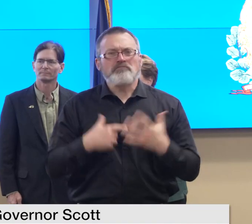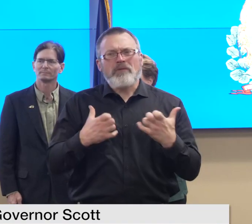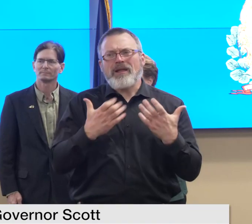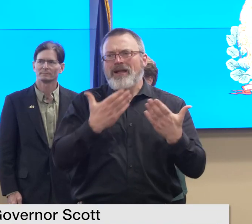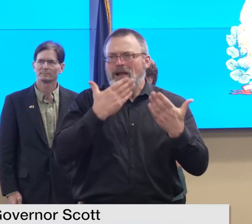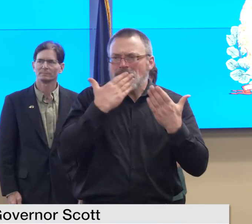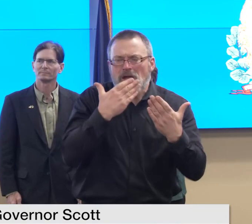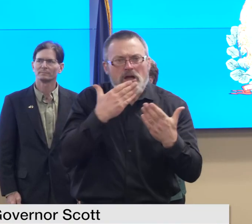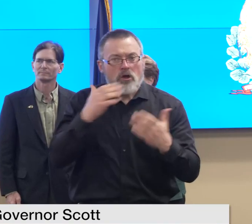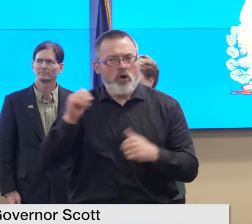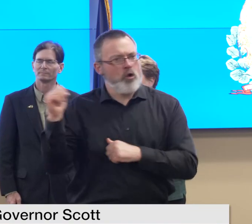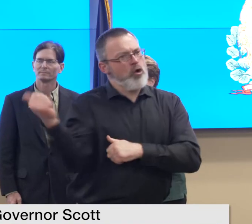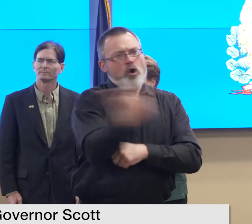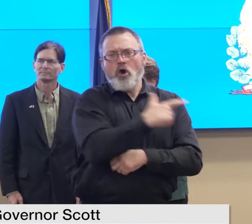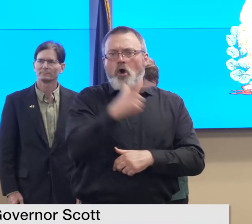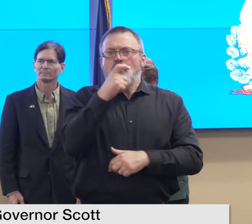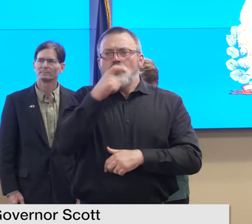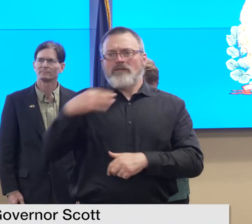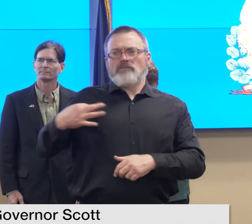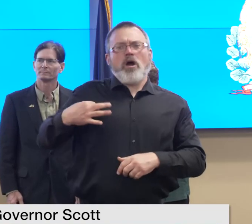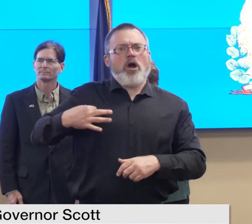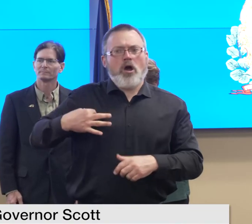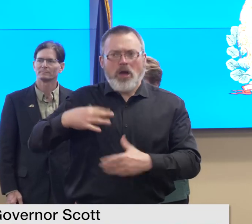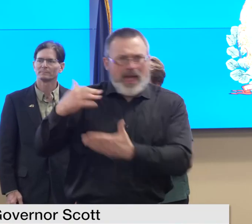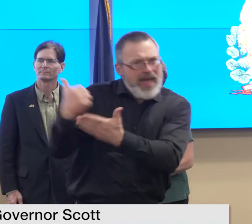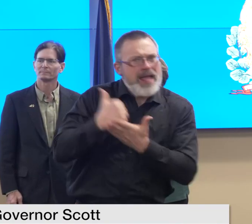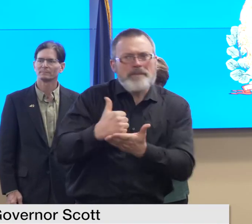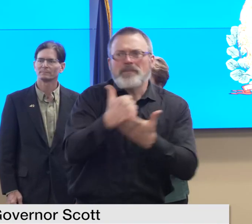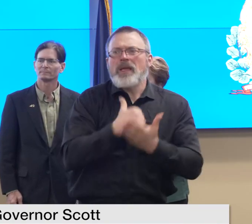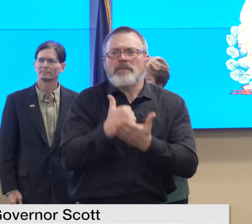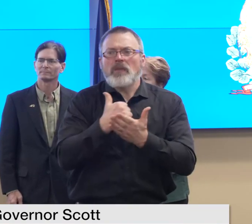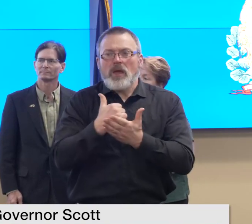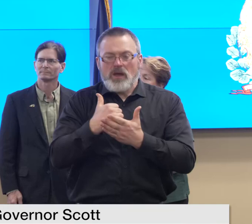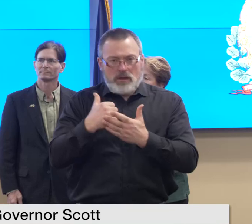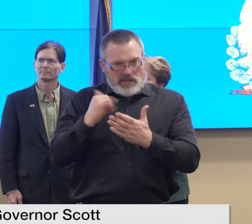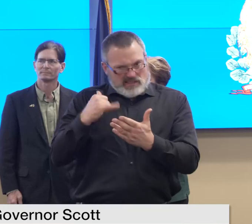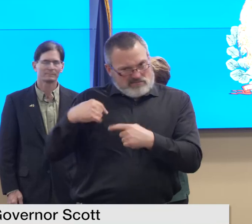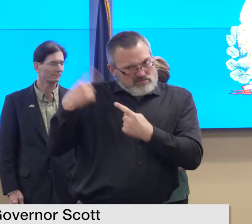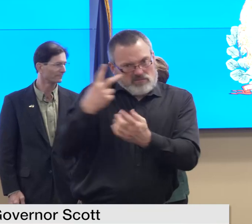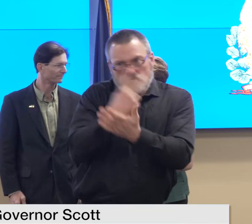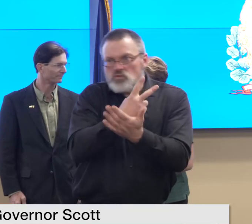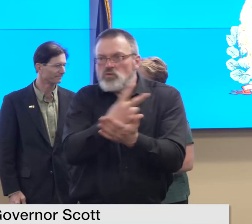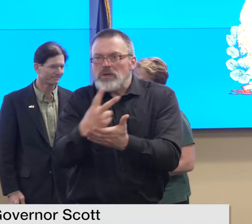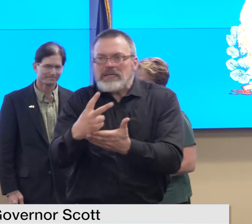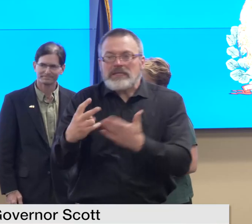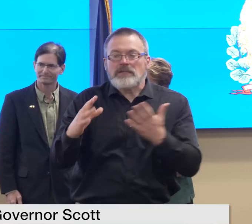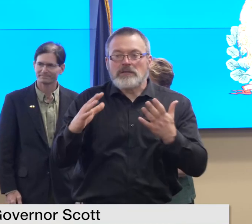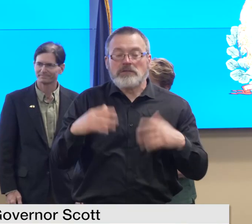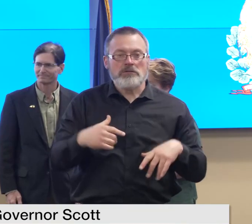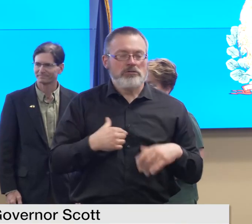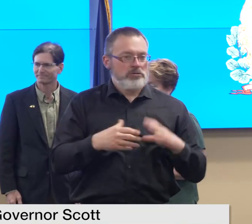helping their neighbors and communities get through this challenge commissioner morrison